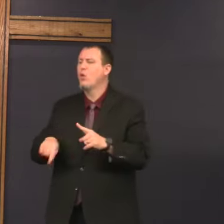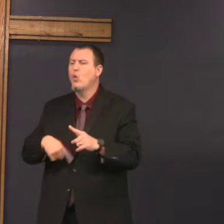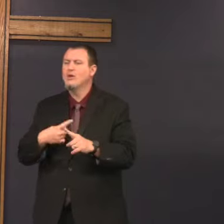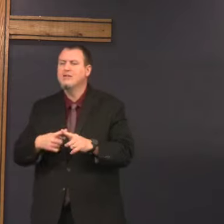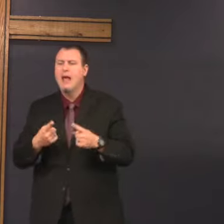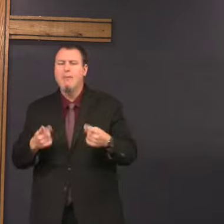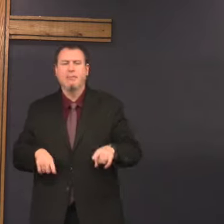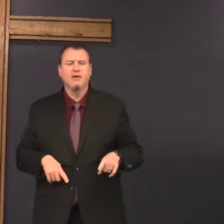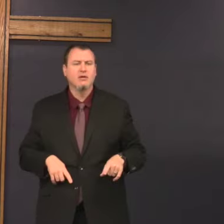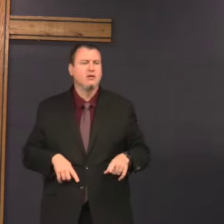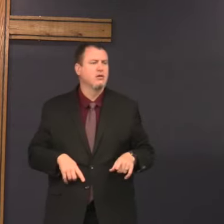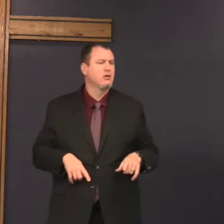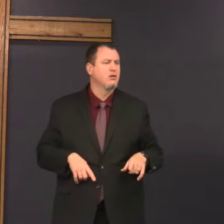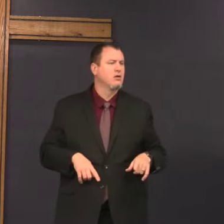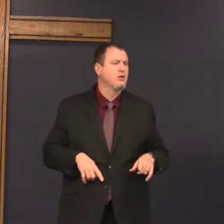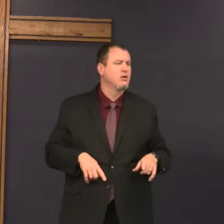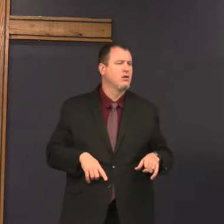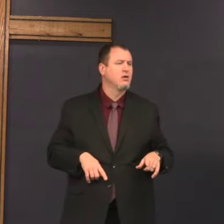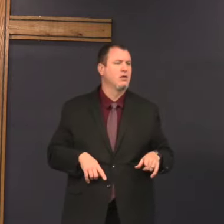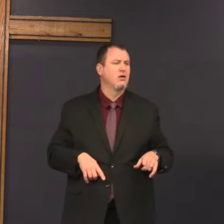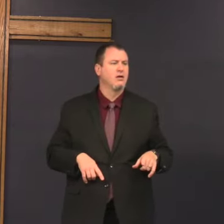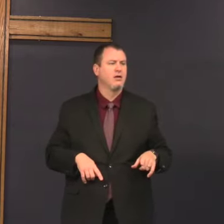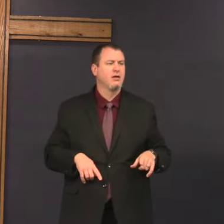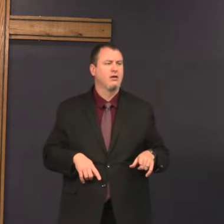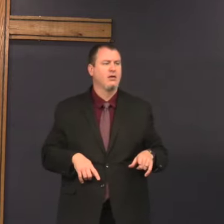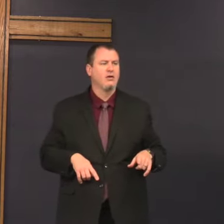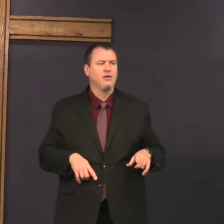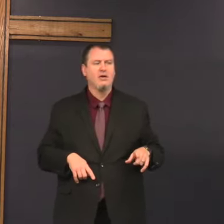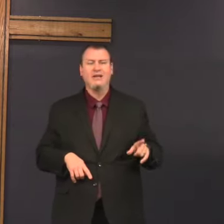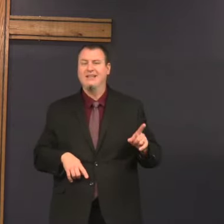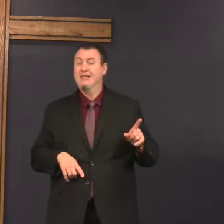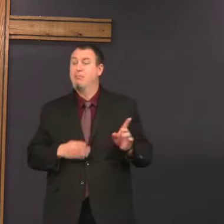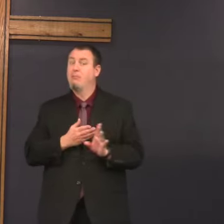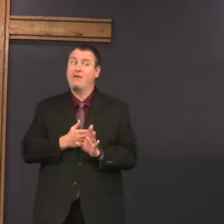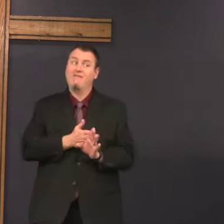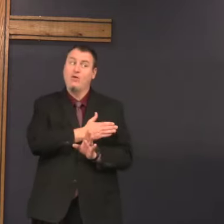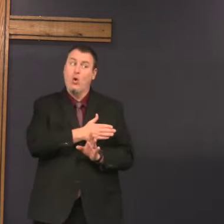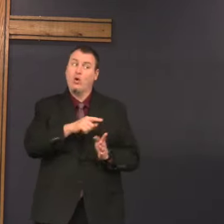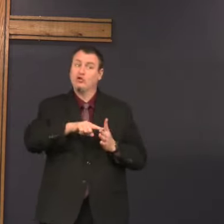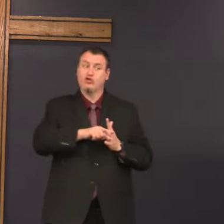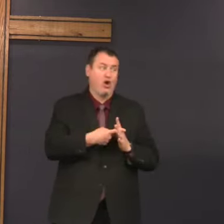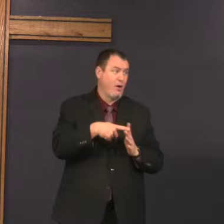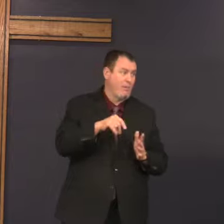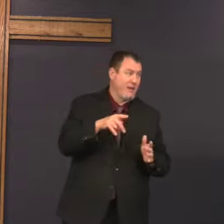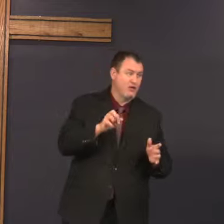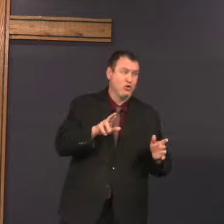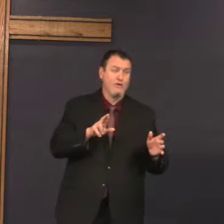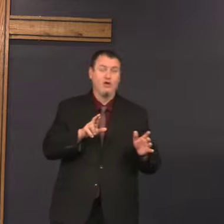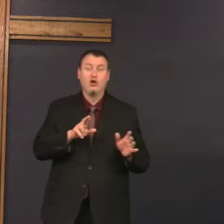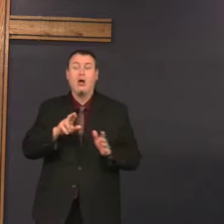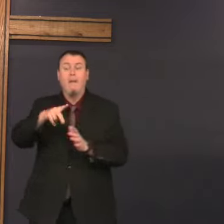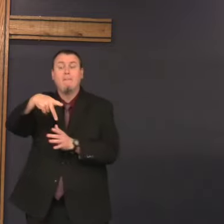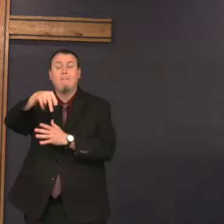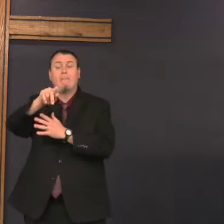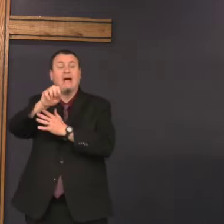When is it? When did it happen? When did it happen? Before the beginning